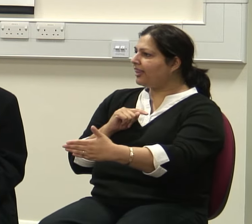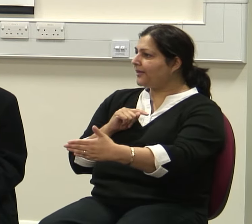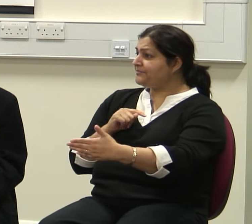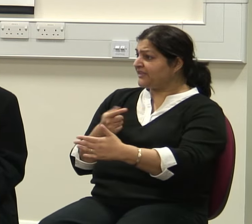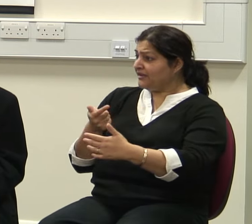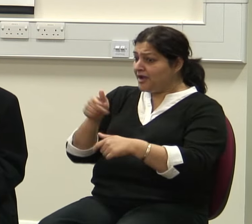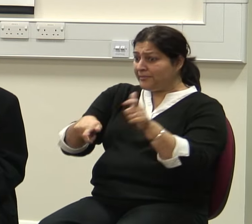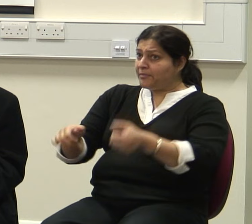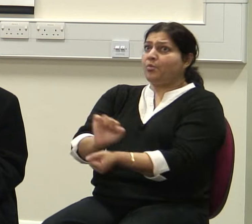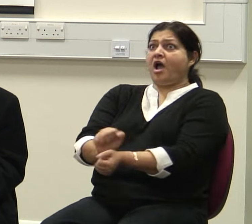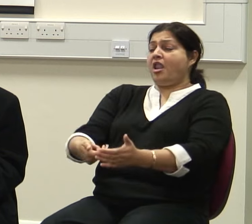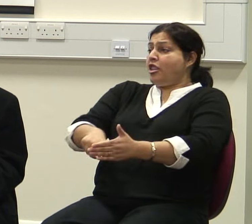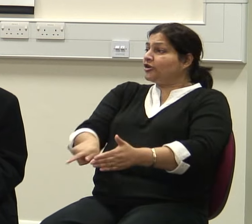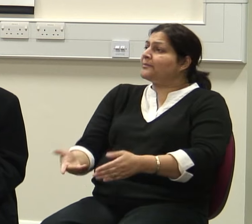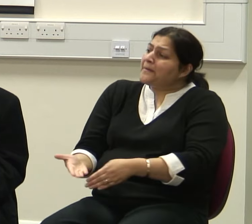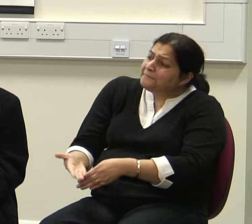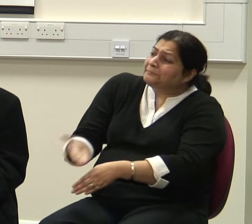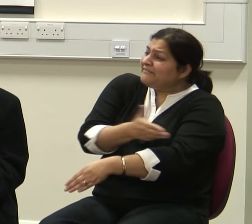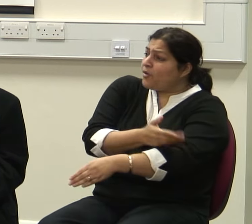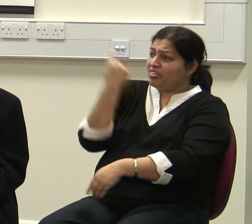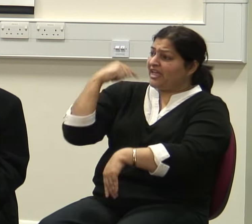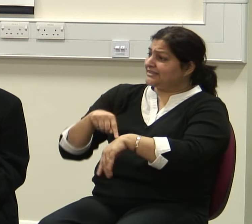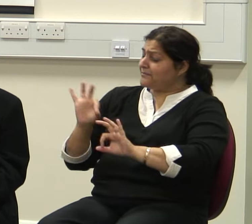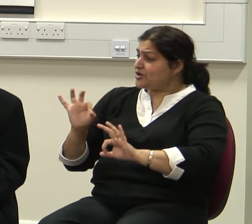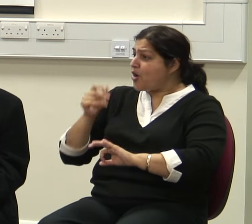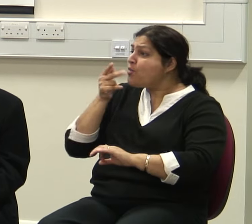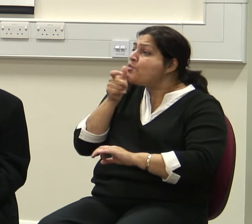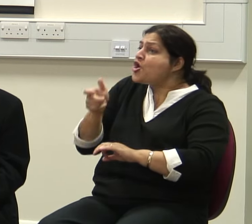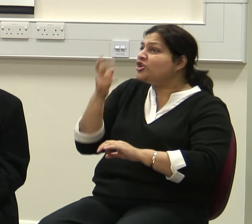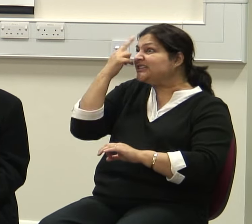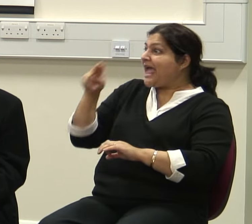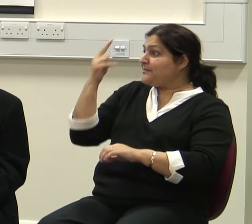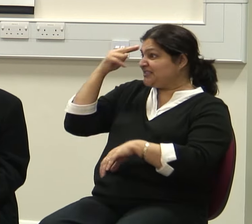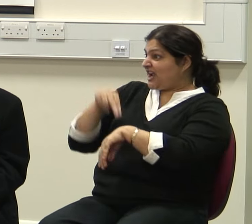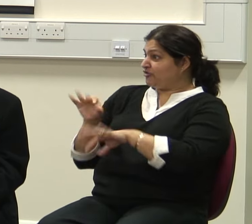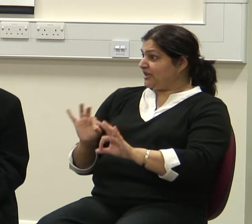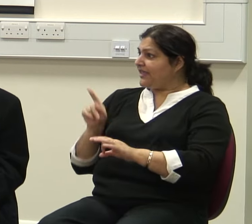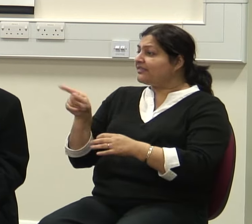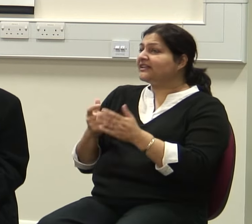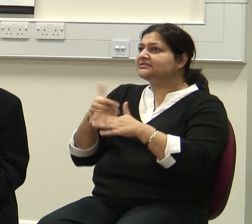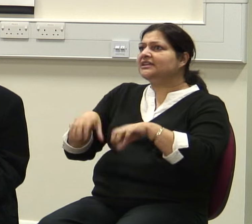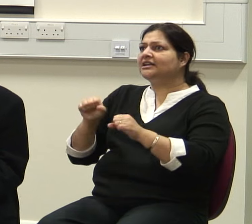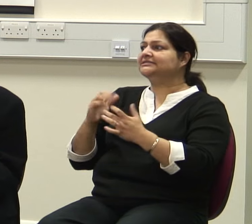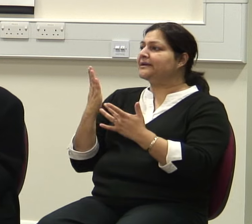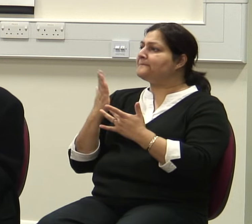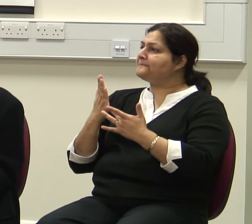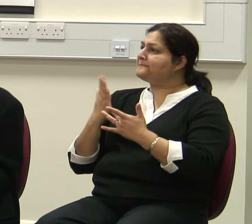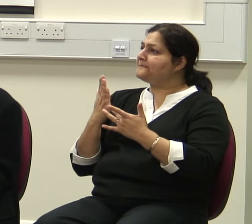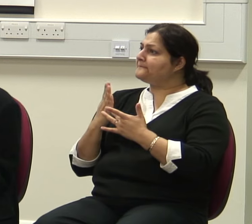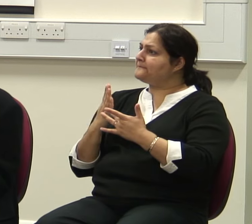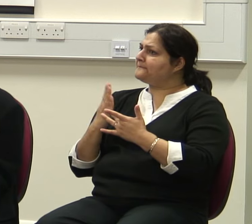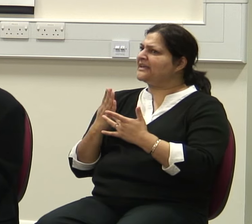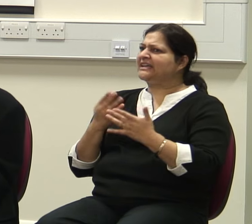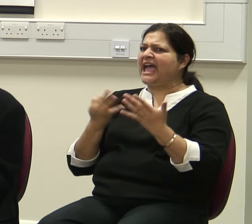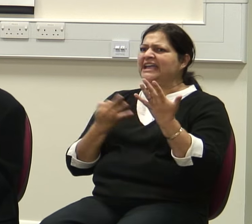psychiatry. The term psychiatry is only mid-19th century. It was 1847 that the word psychiatry was